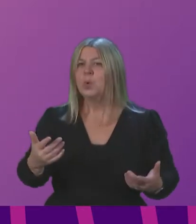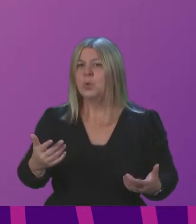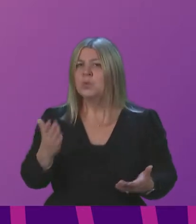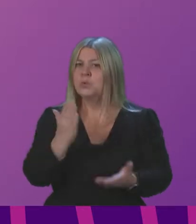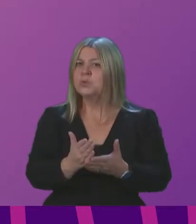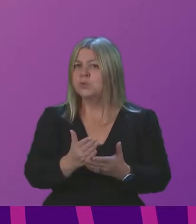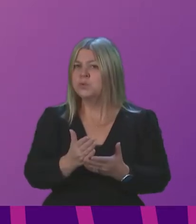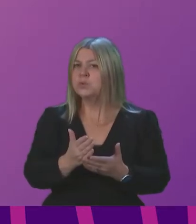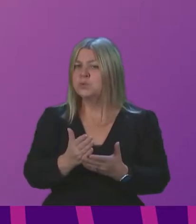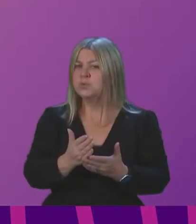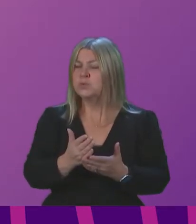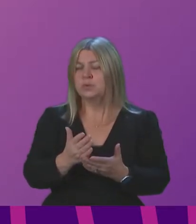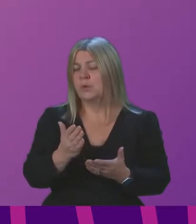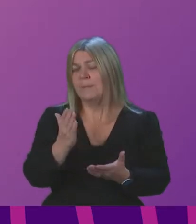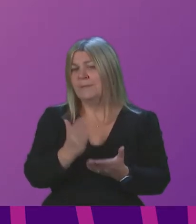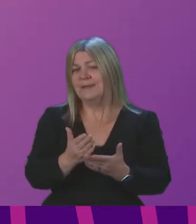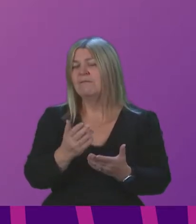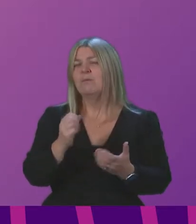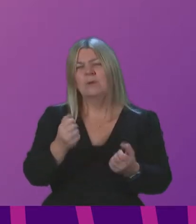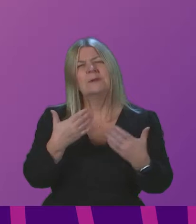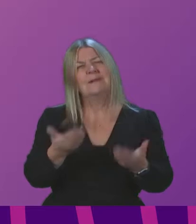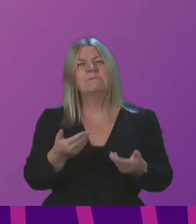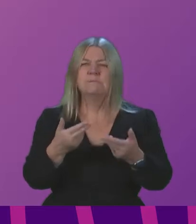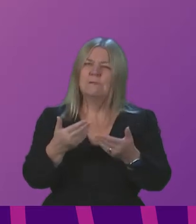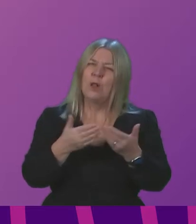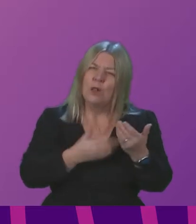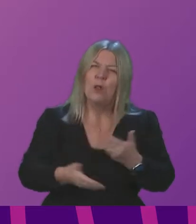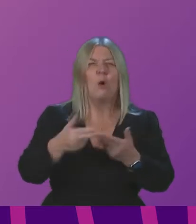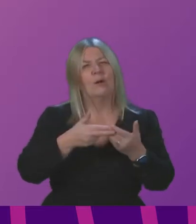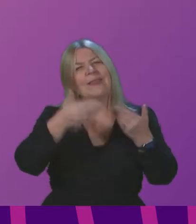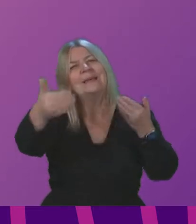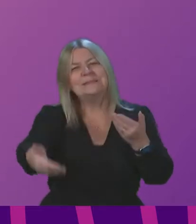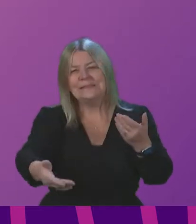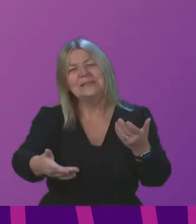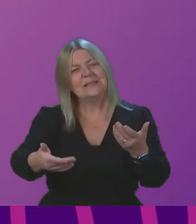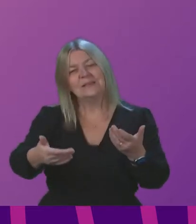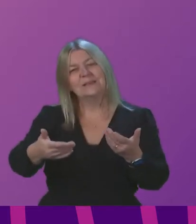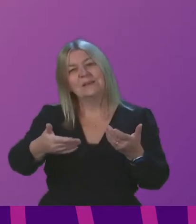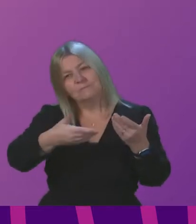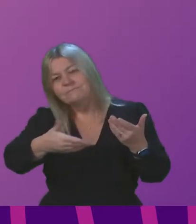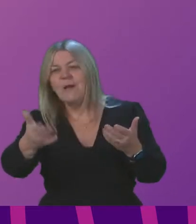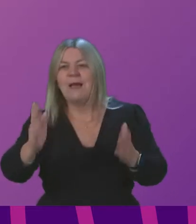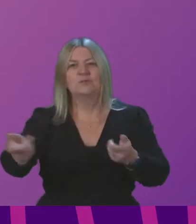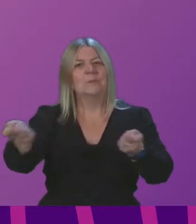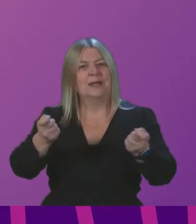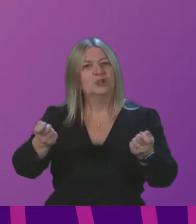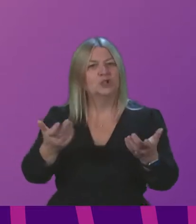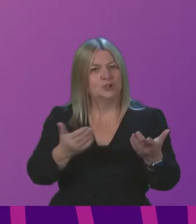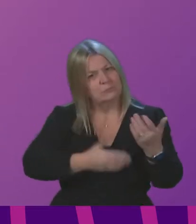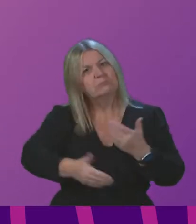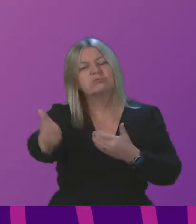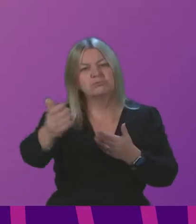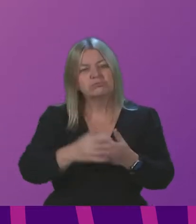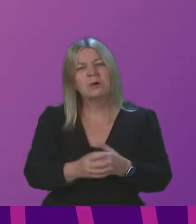going to leave a very long legacy in Scotland that we are going to have to collectively come together and try and manage and I thought actually the